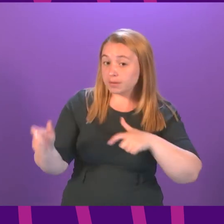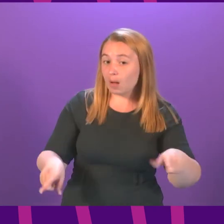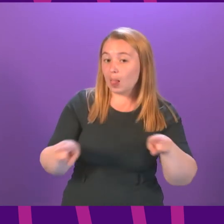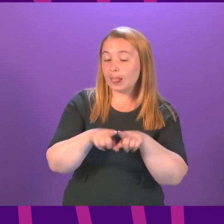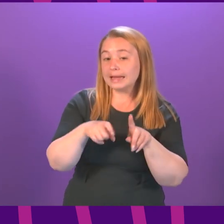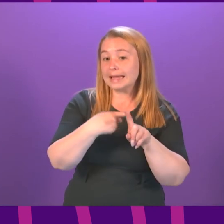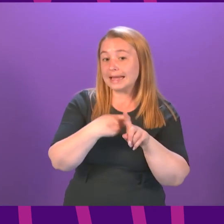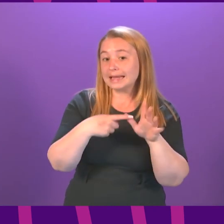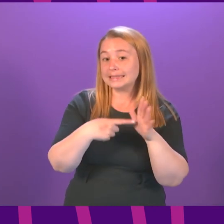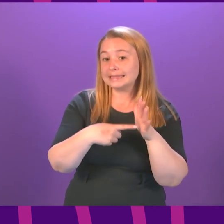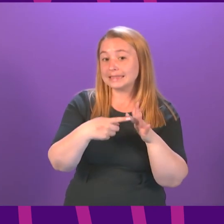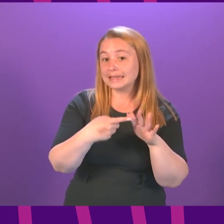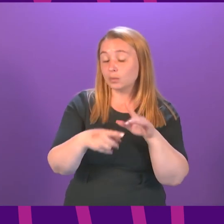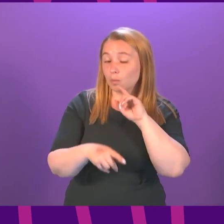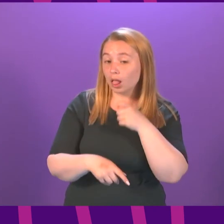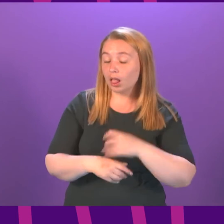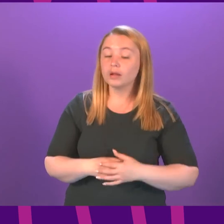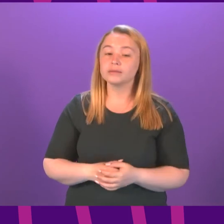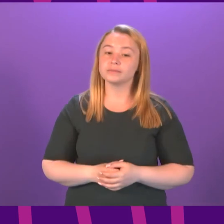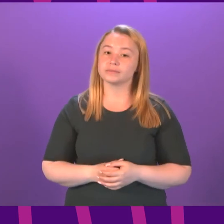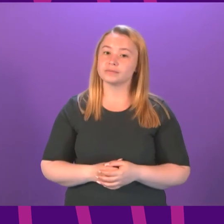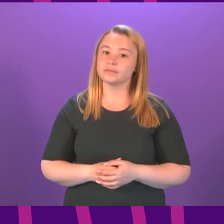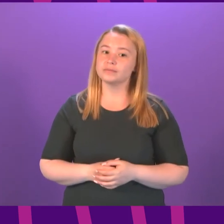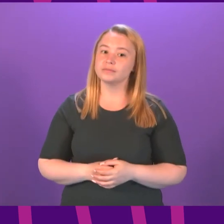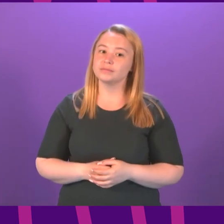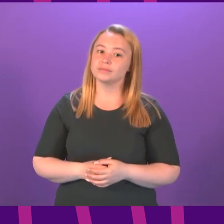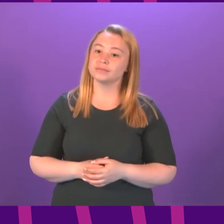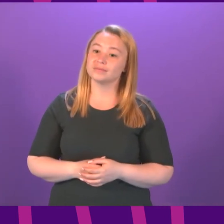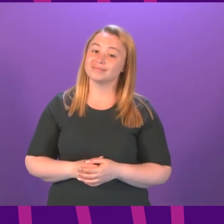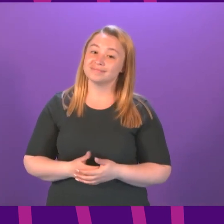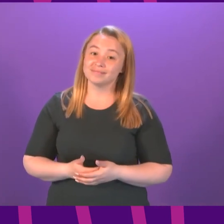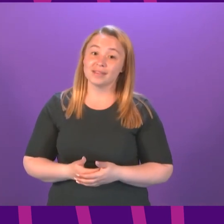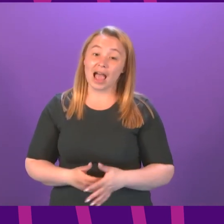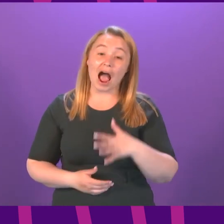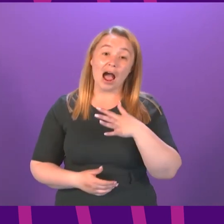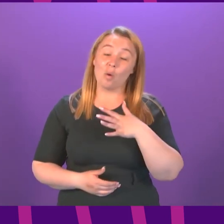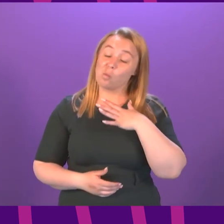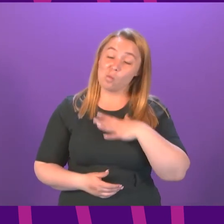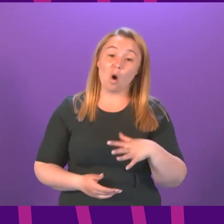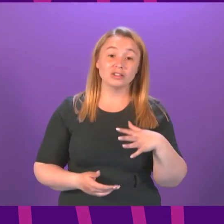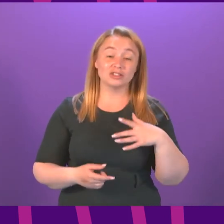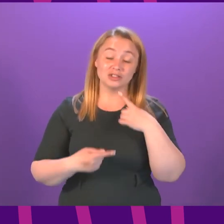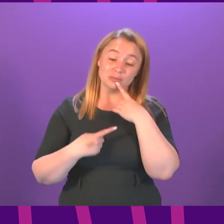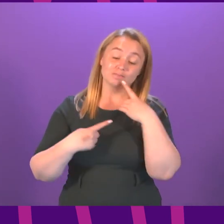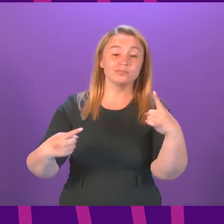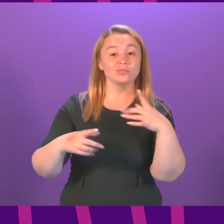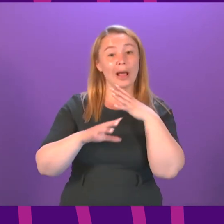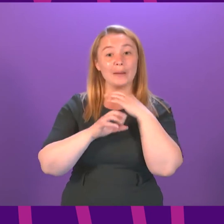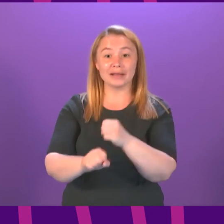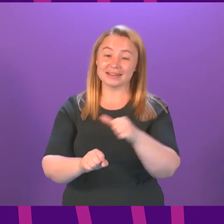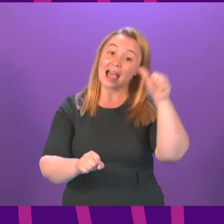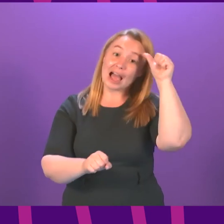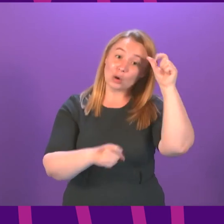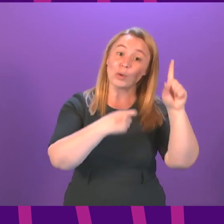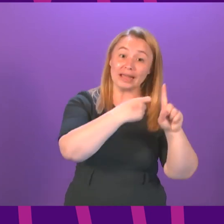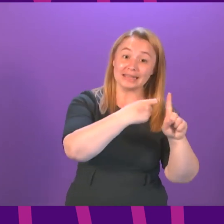Katie first minister i would absolutely love to stand here and give that commitment and i know of Katie and i